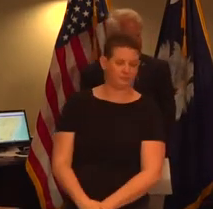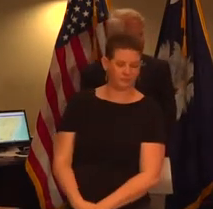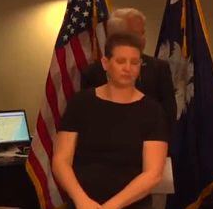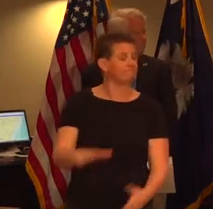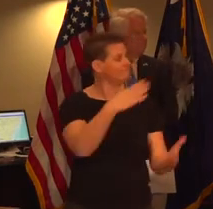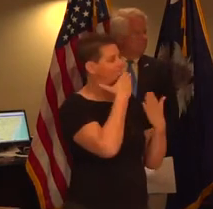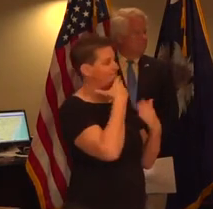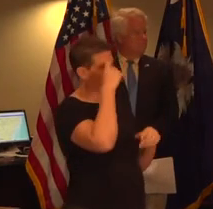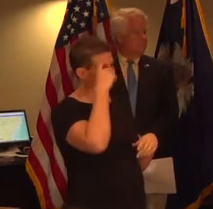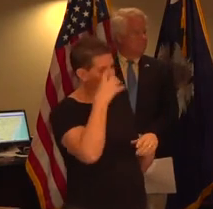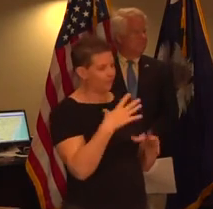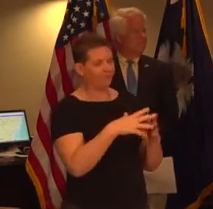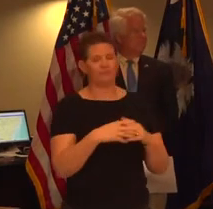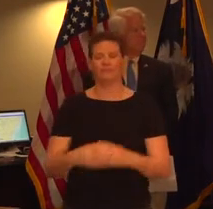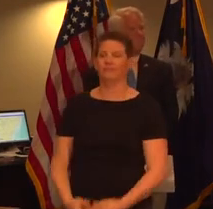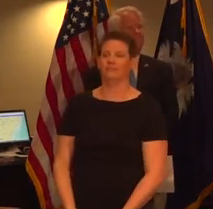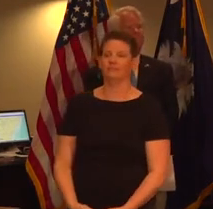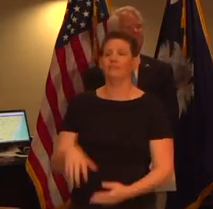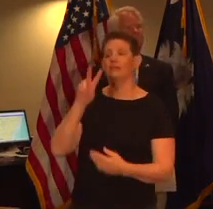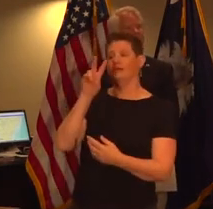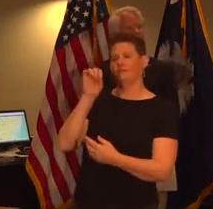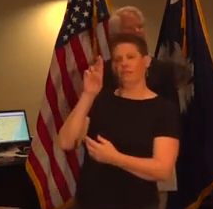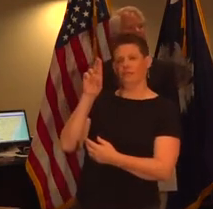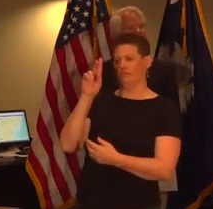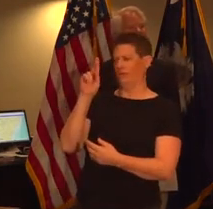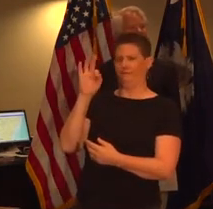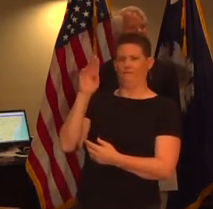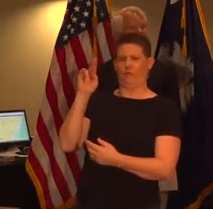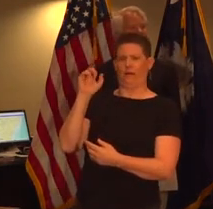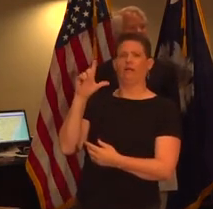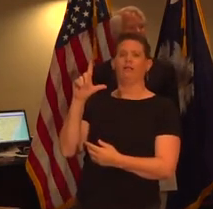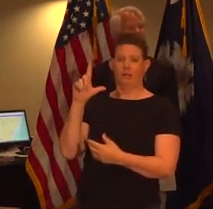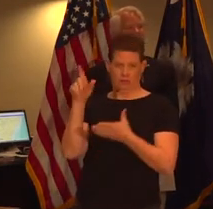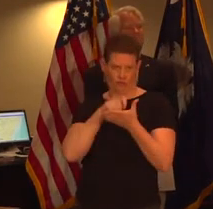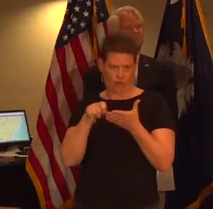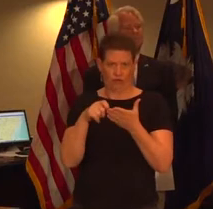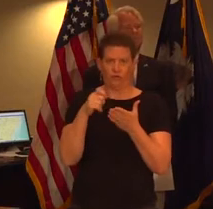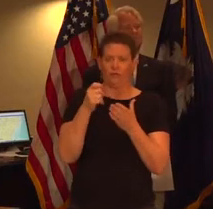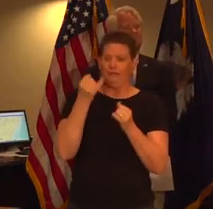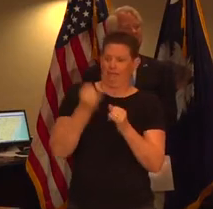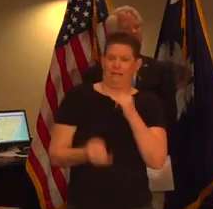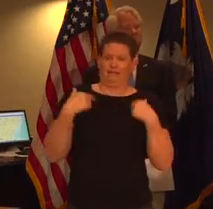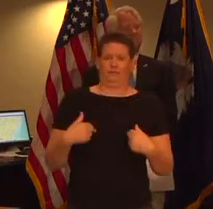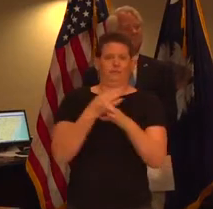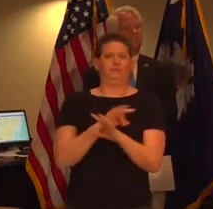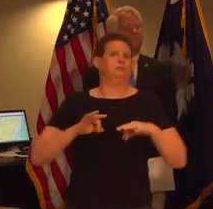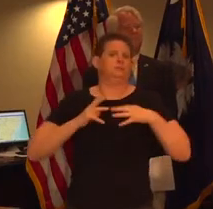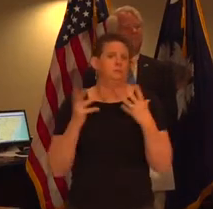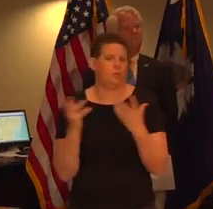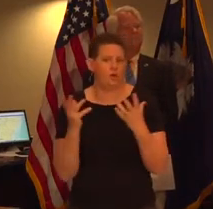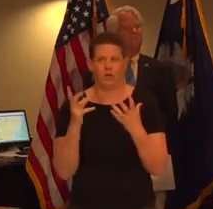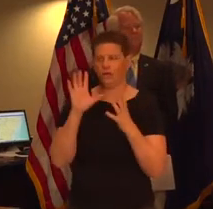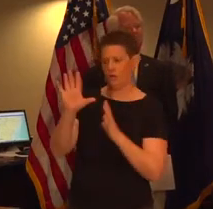thank you governor victor frankel wrote the last of human freedoms is the ability to choose